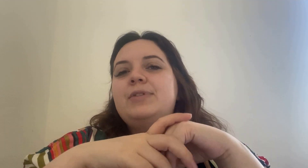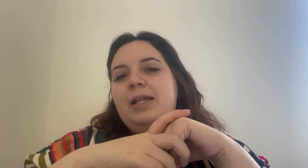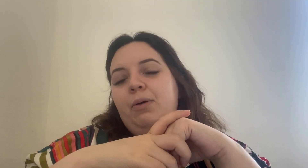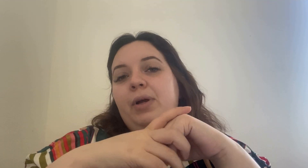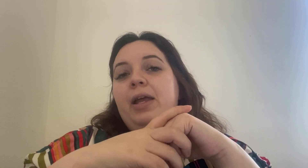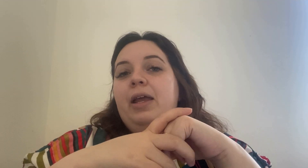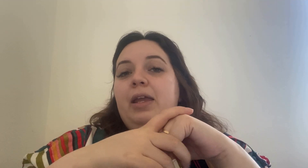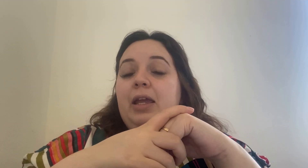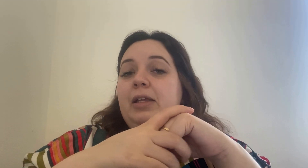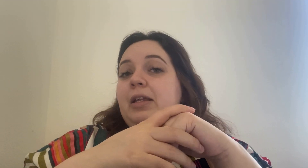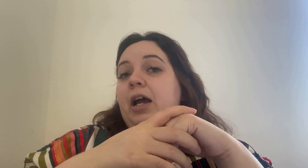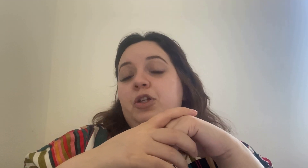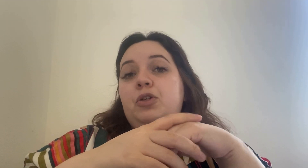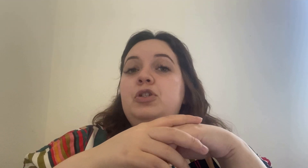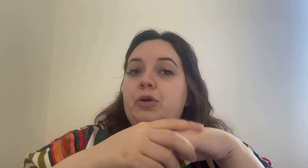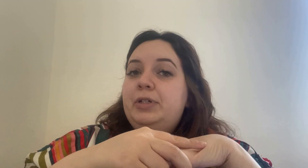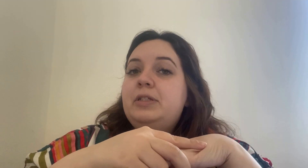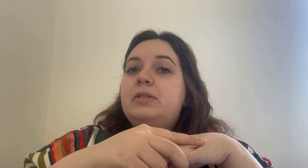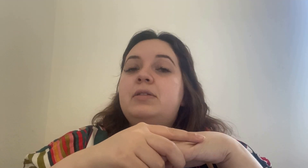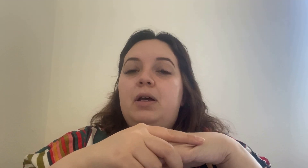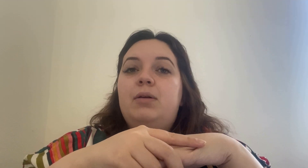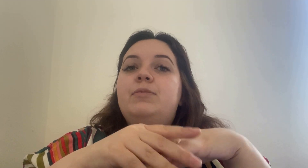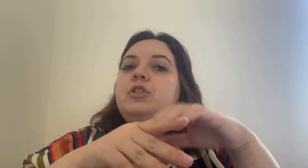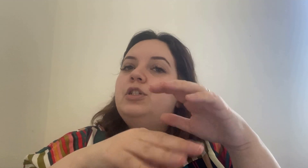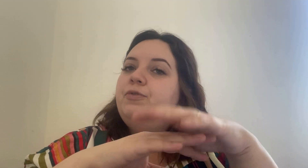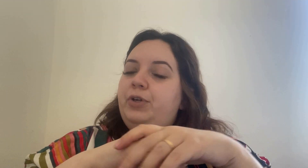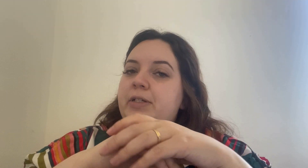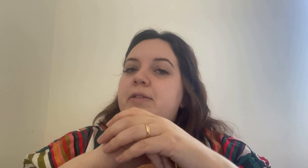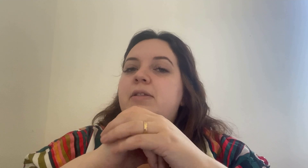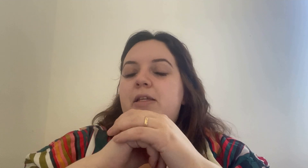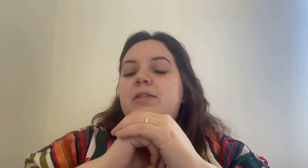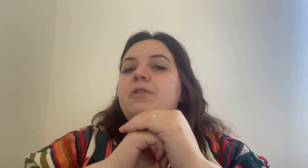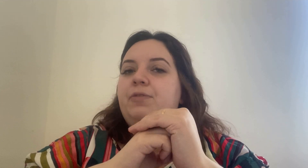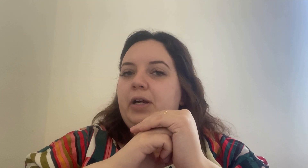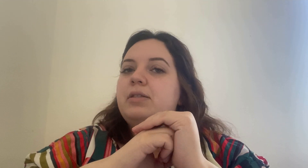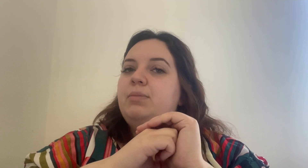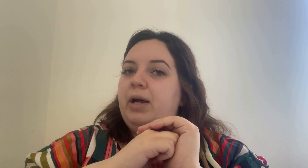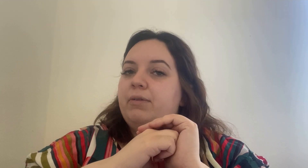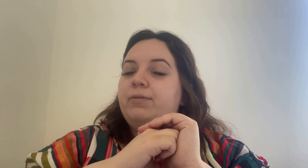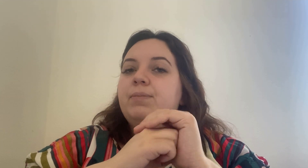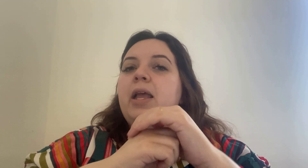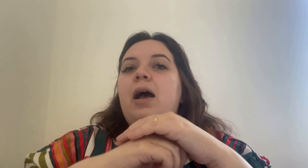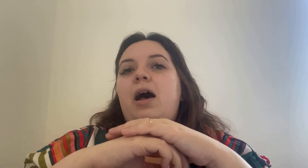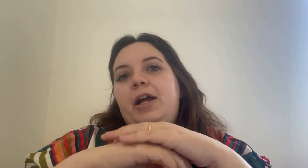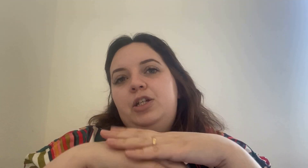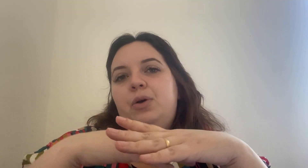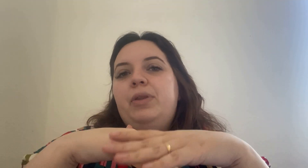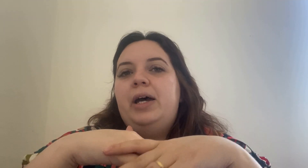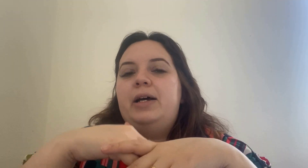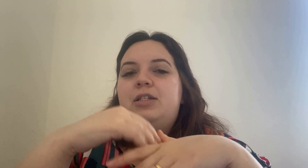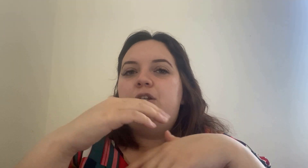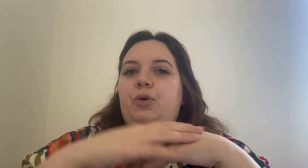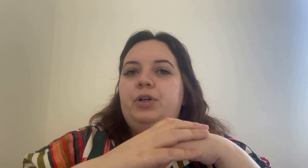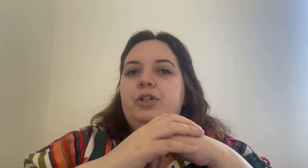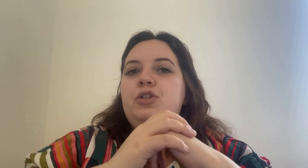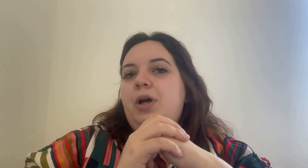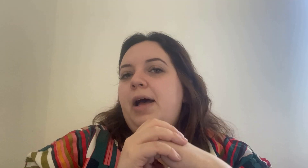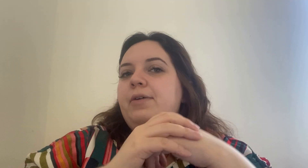now and i could notice some difference since the first month i know that in order to have